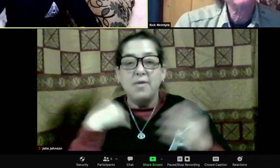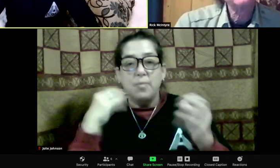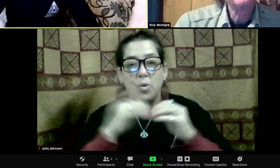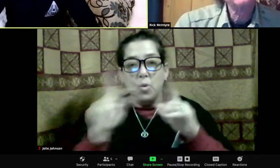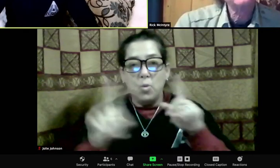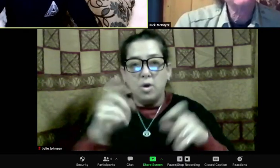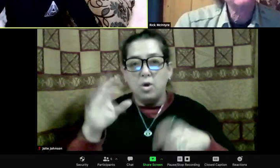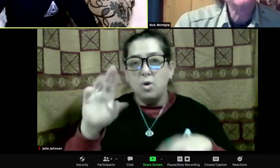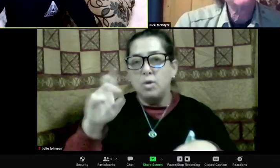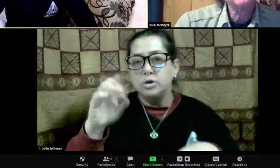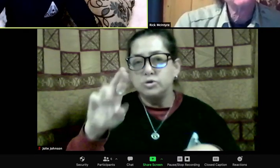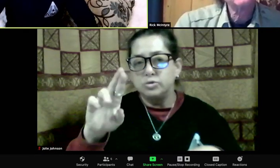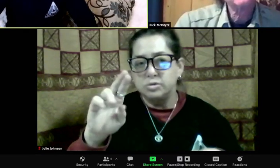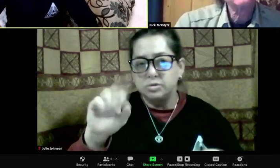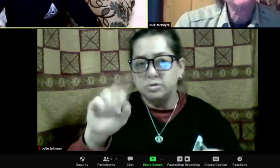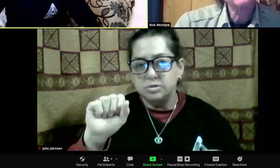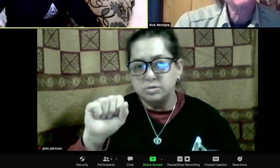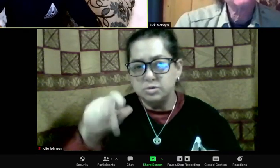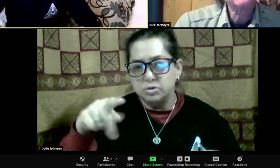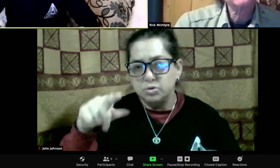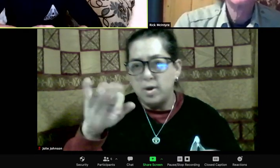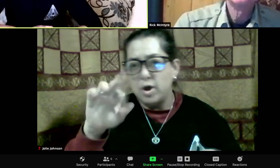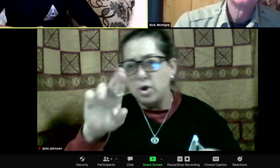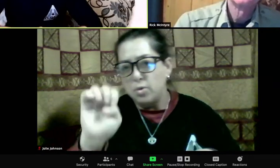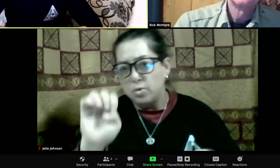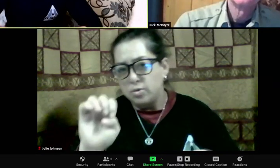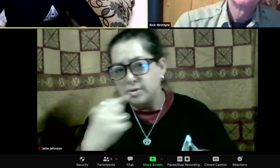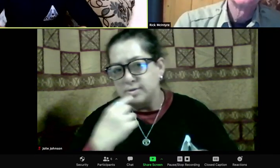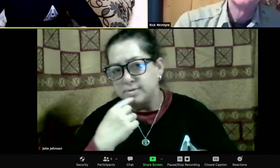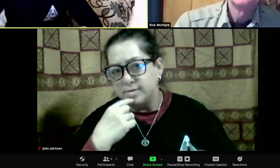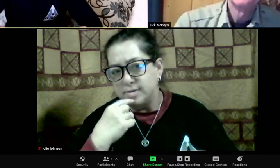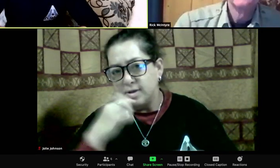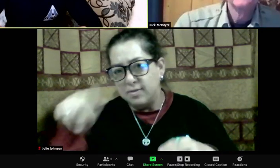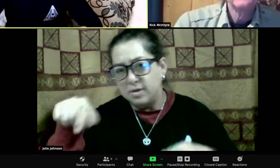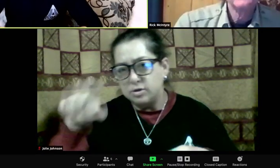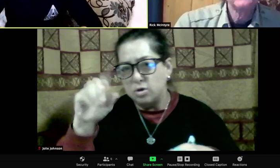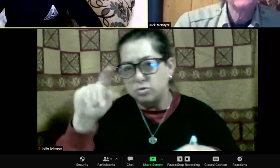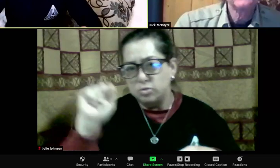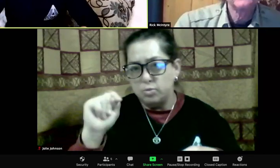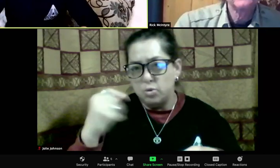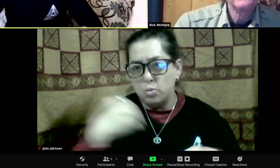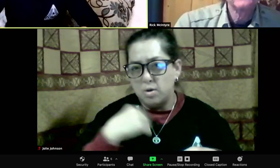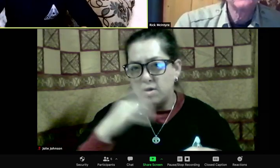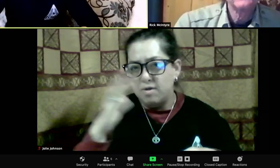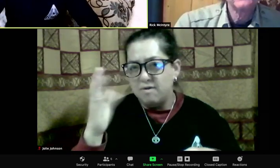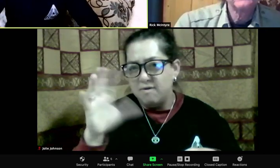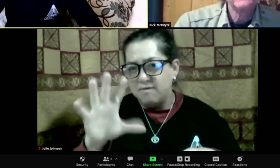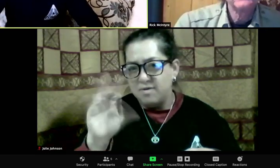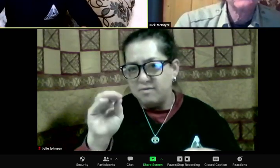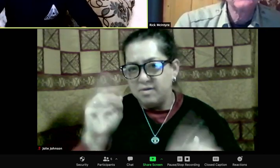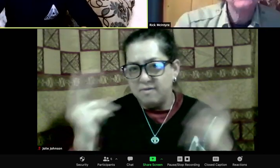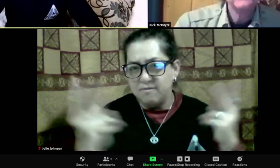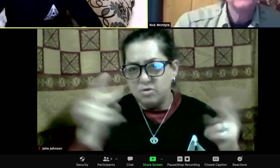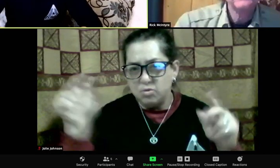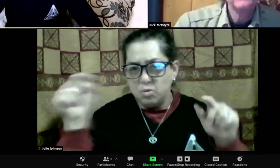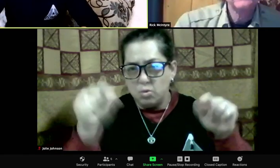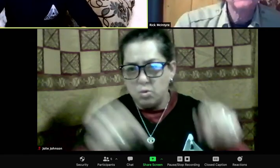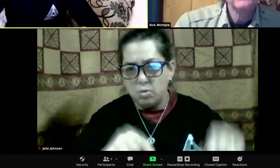his life around and became a pretty good guy. So, it's an exciting story. He became a hero with me.